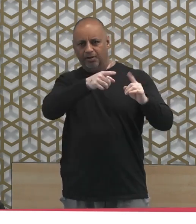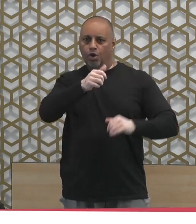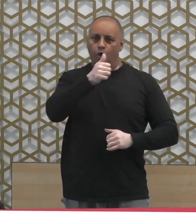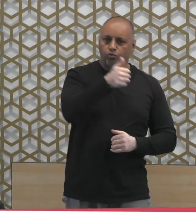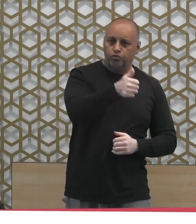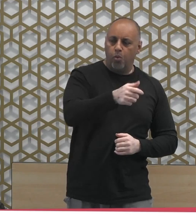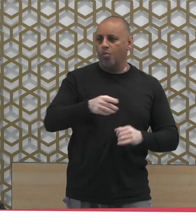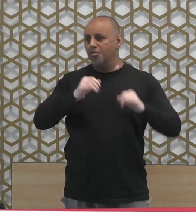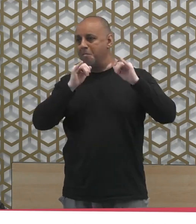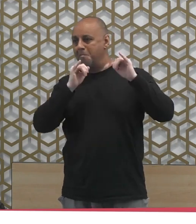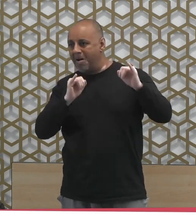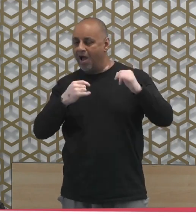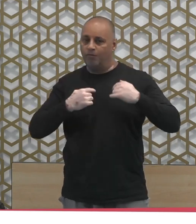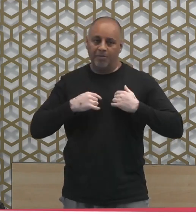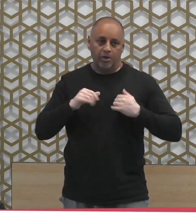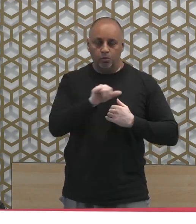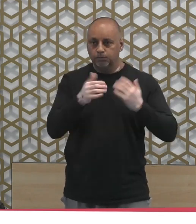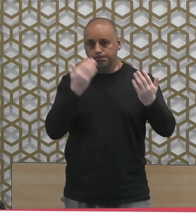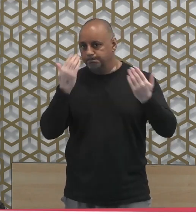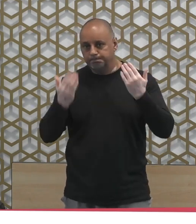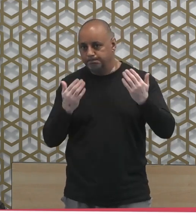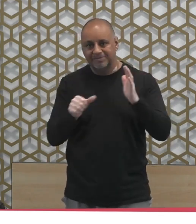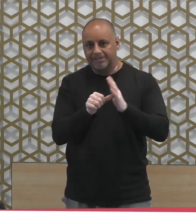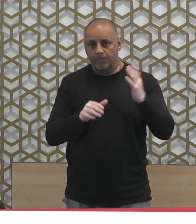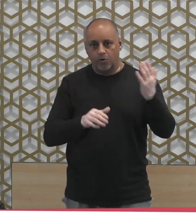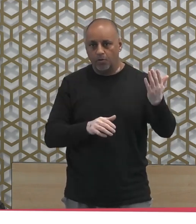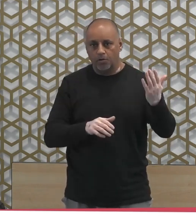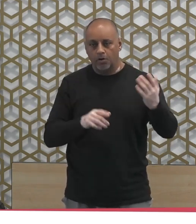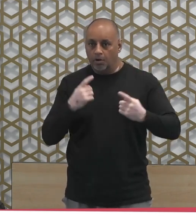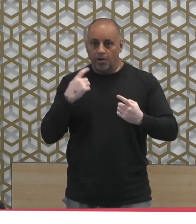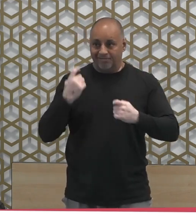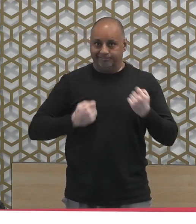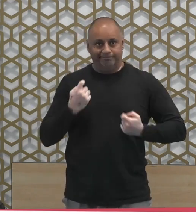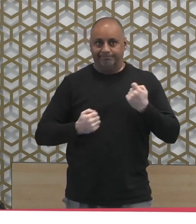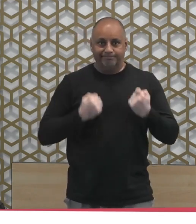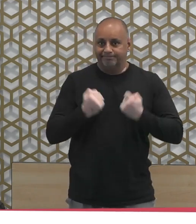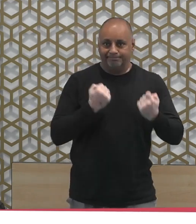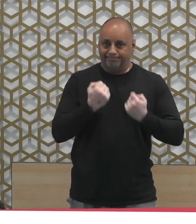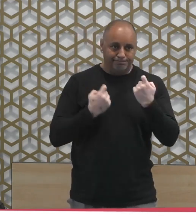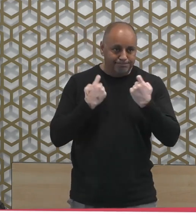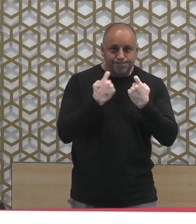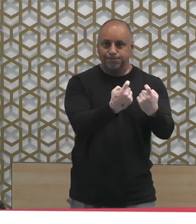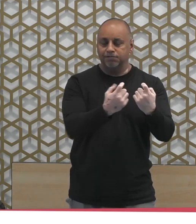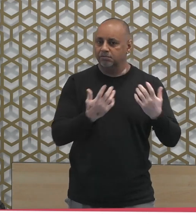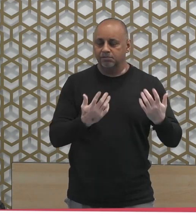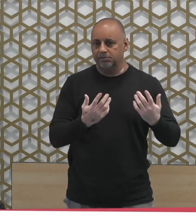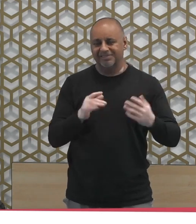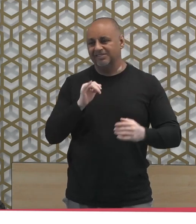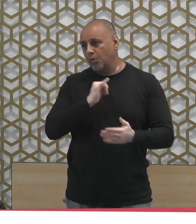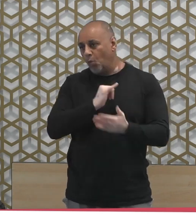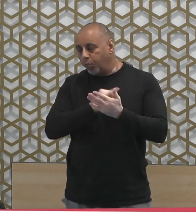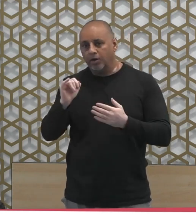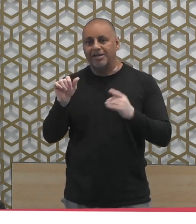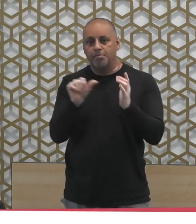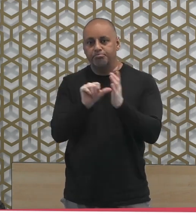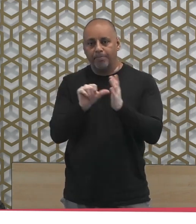and that what is bad for them as Hudayfa radiallahu anhu said that's the greatest fitan that the person is unable to distinguish